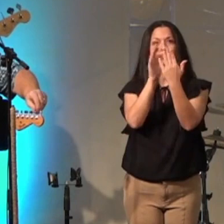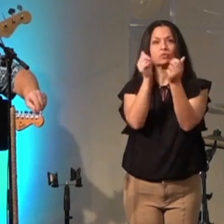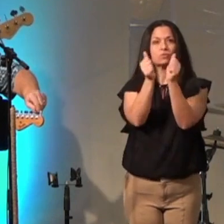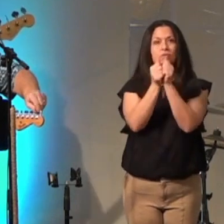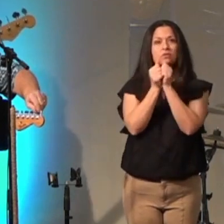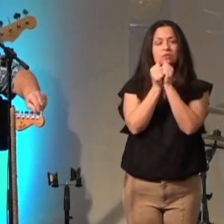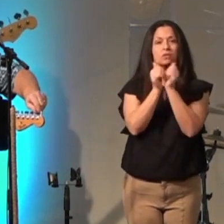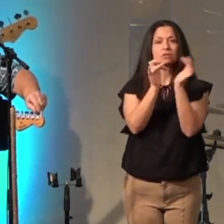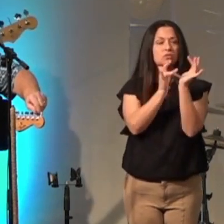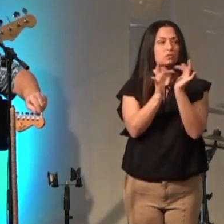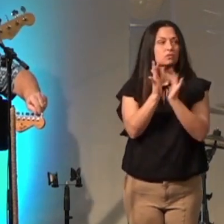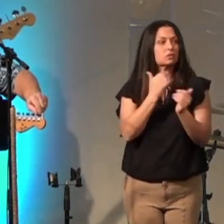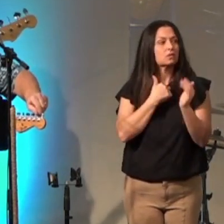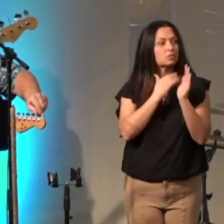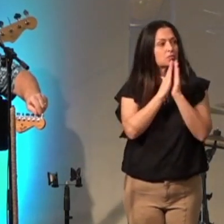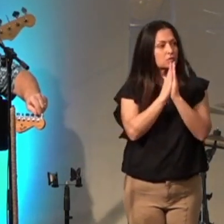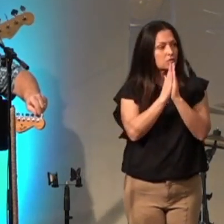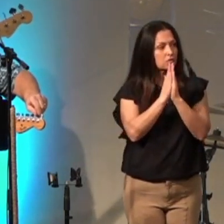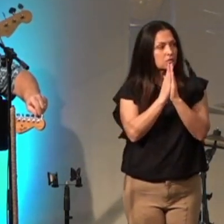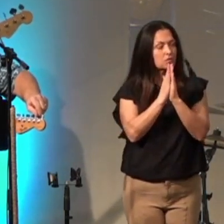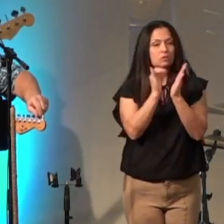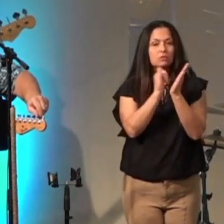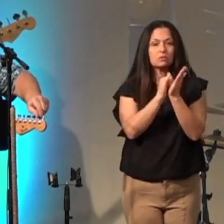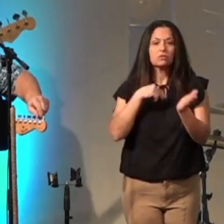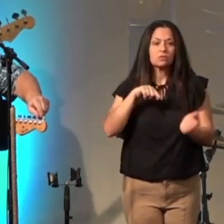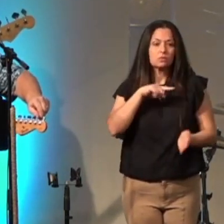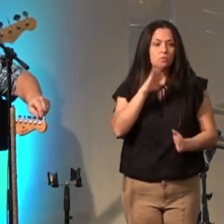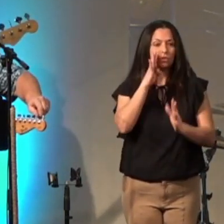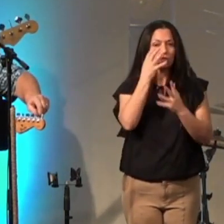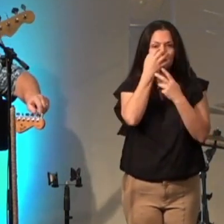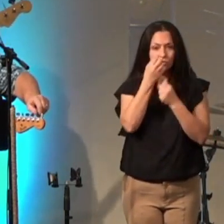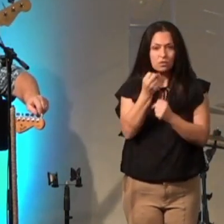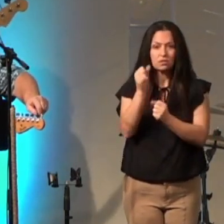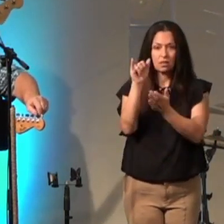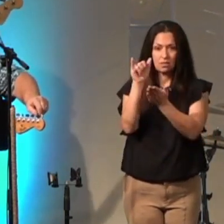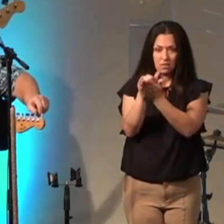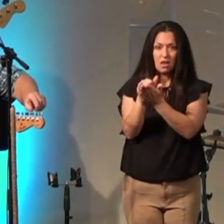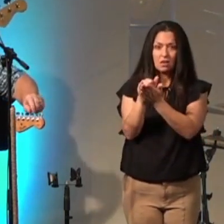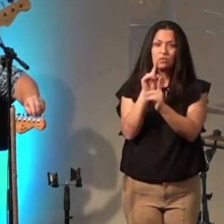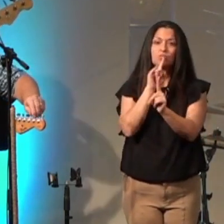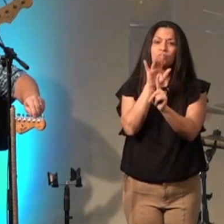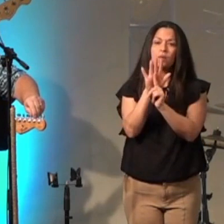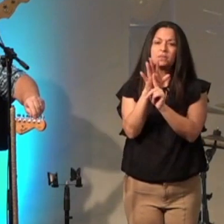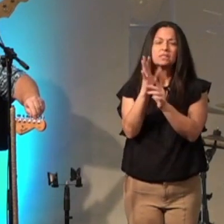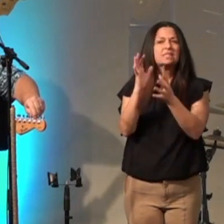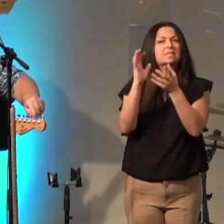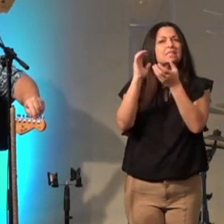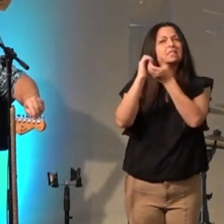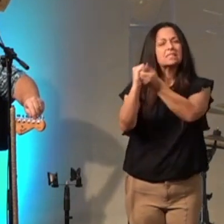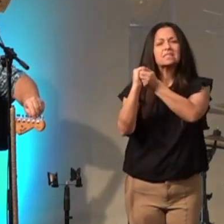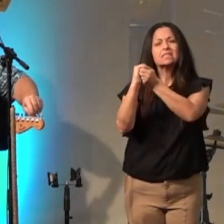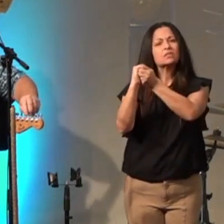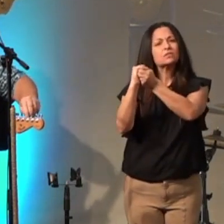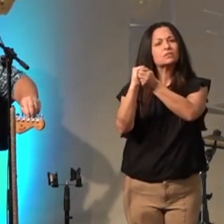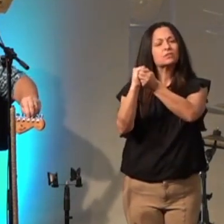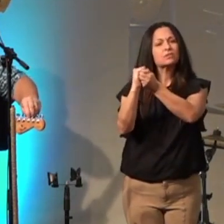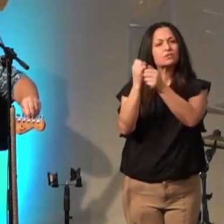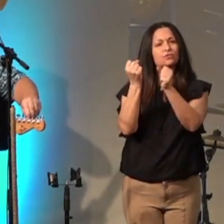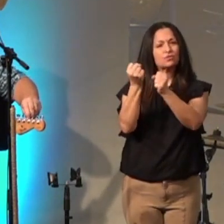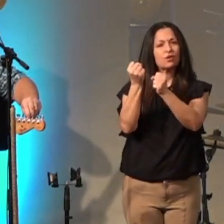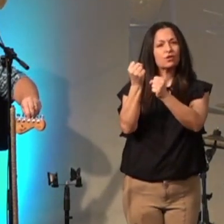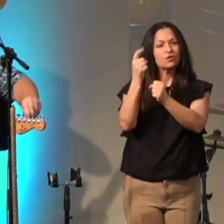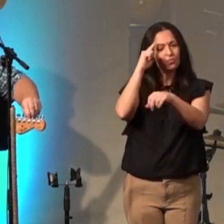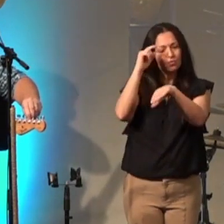Jesus I pray that we would trust that cling to it be reminded of it